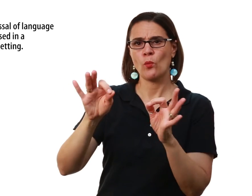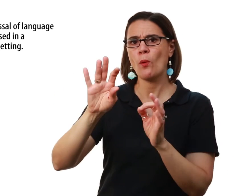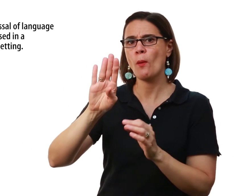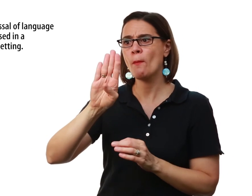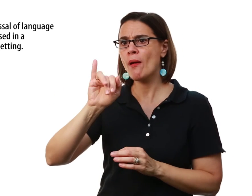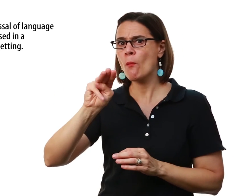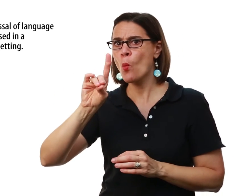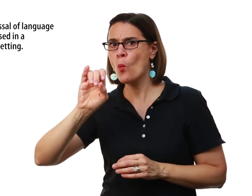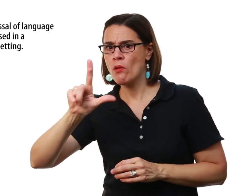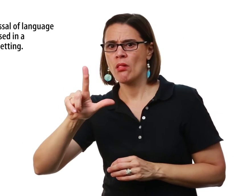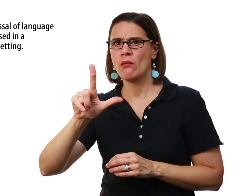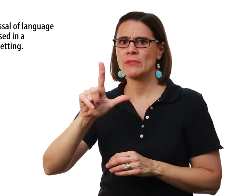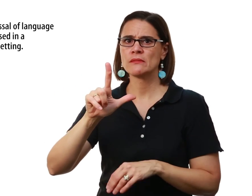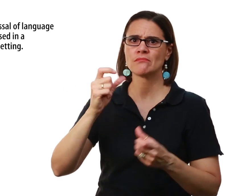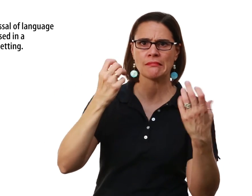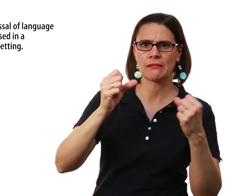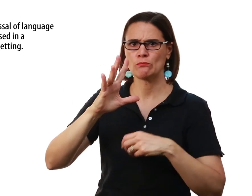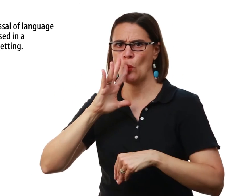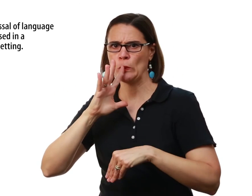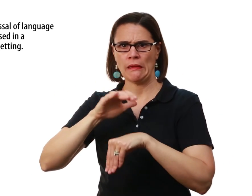bimodal setting For signing and spoken English